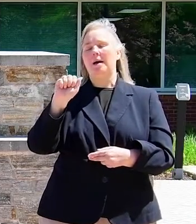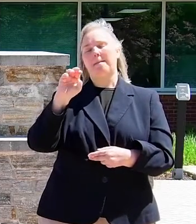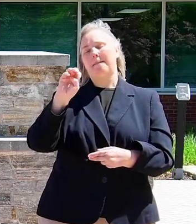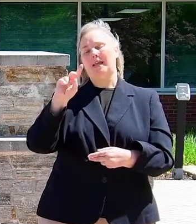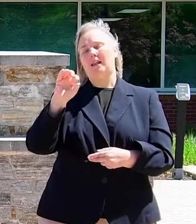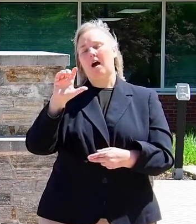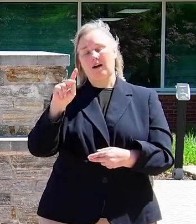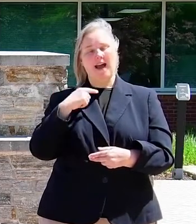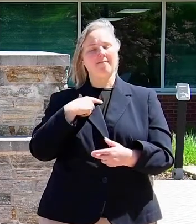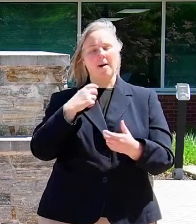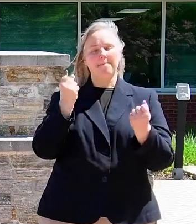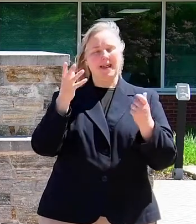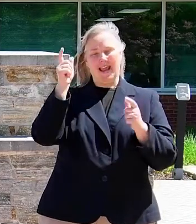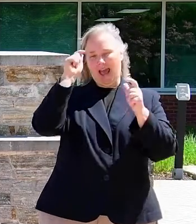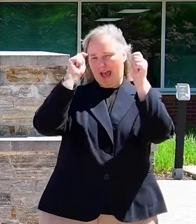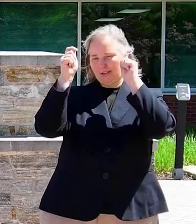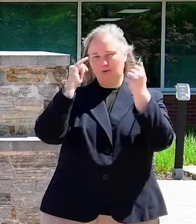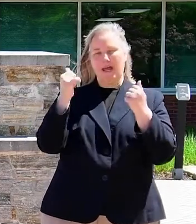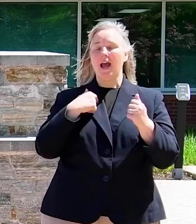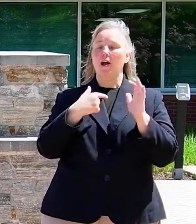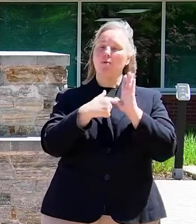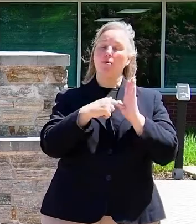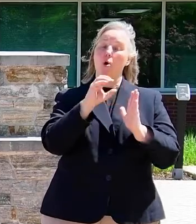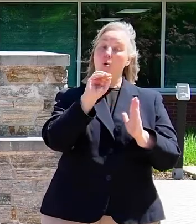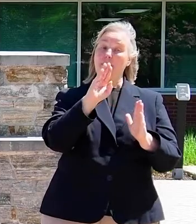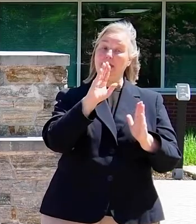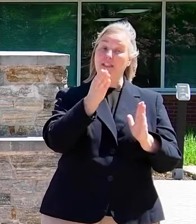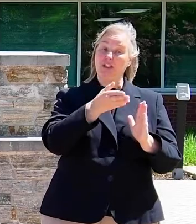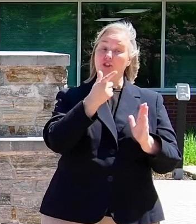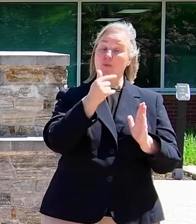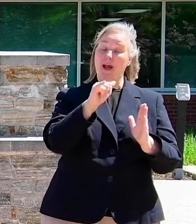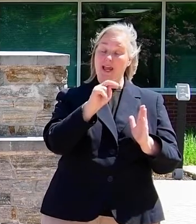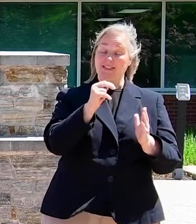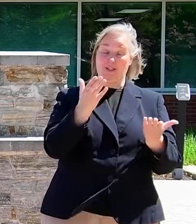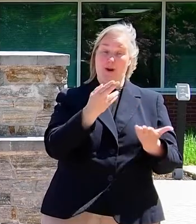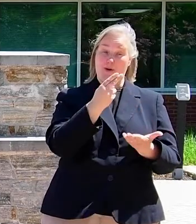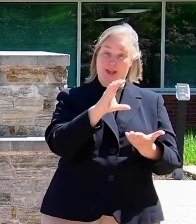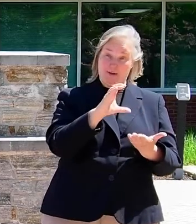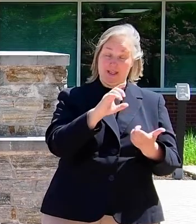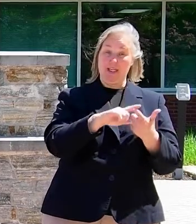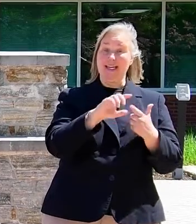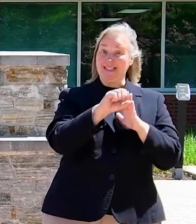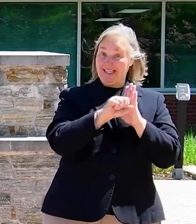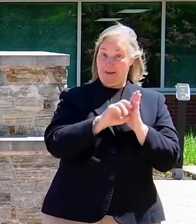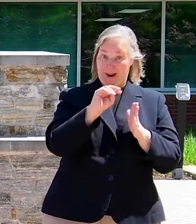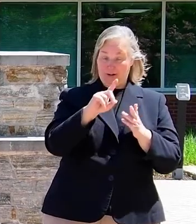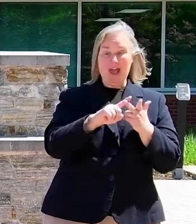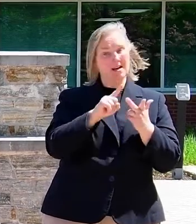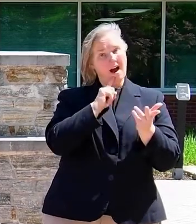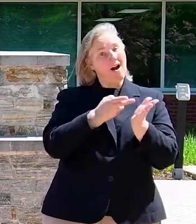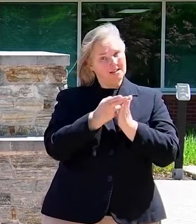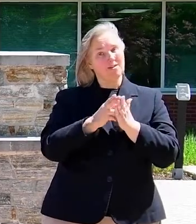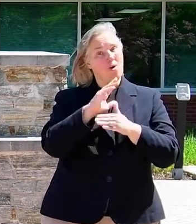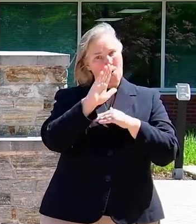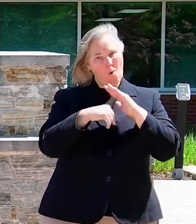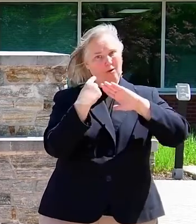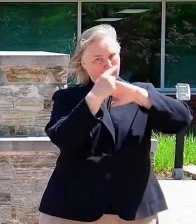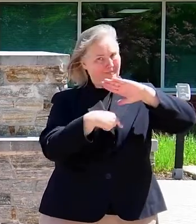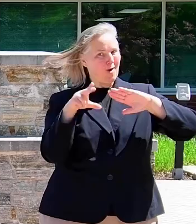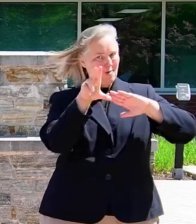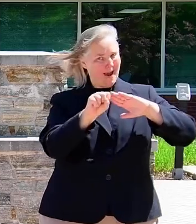representing OBGYNs in Howard County, the state of Maryland, and honestly the entire United States of America.